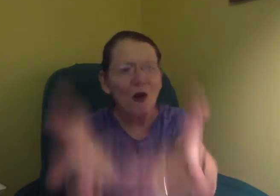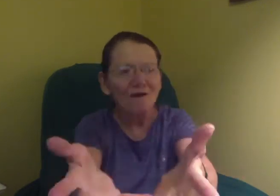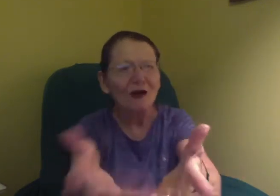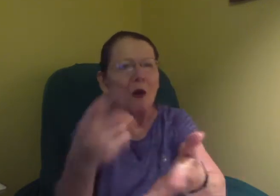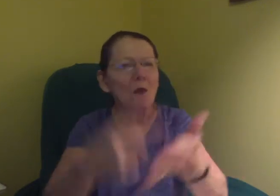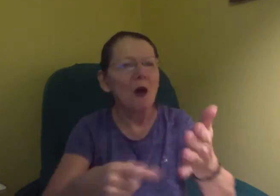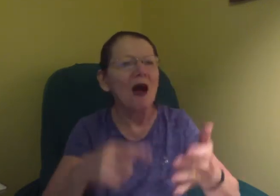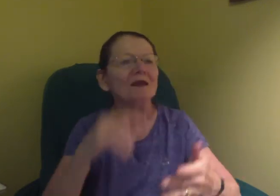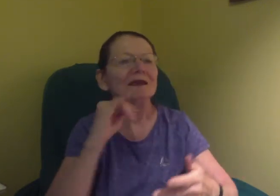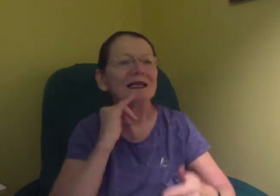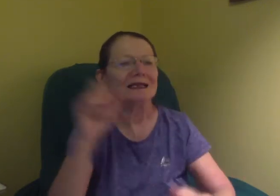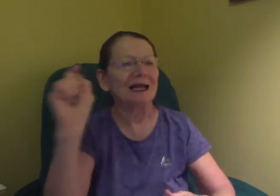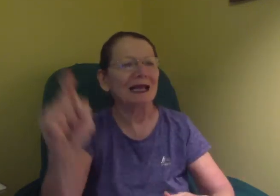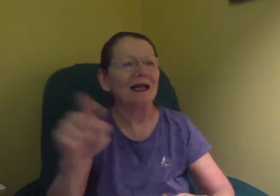oh, my God.